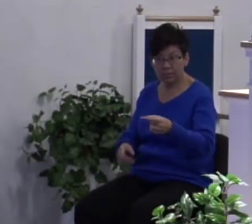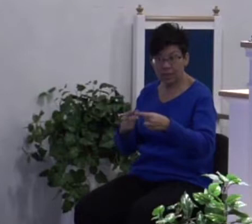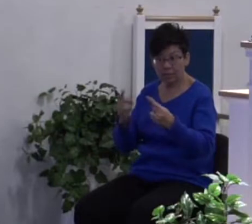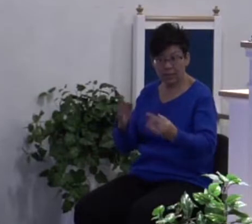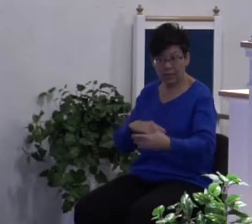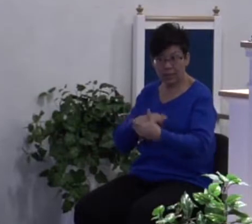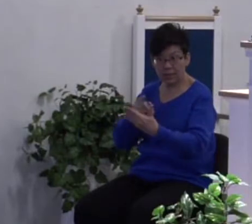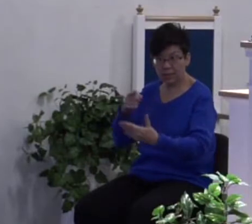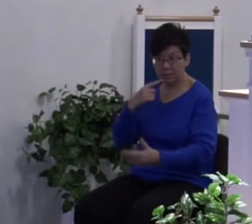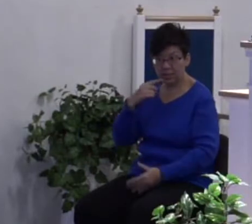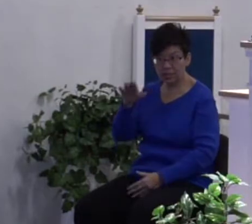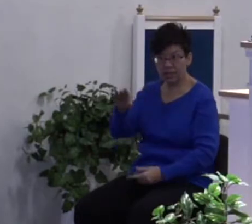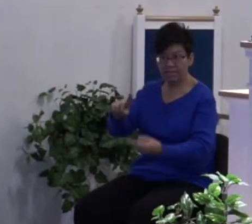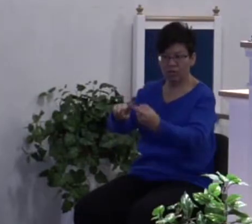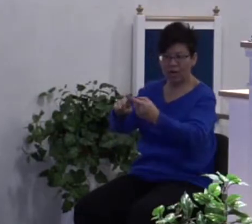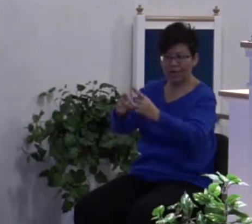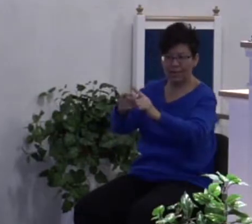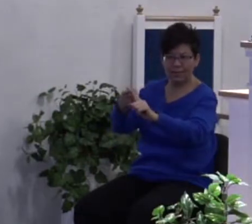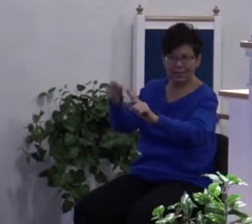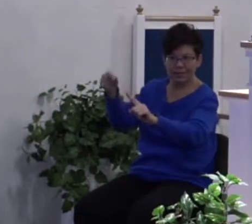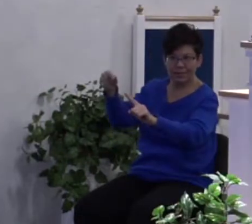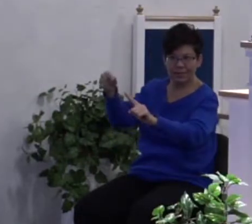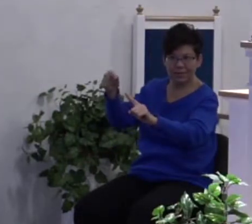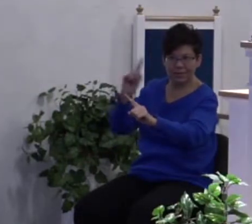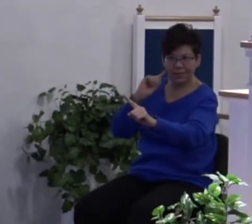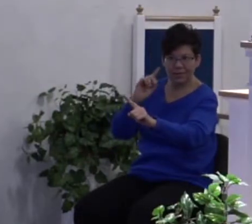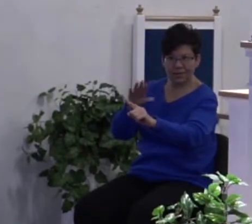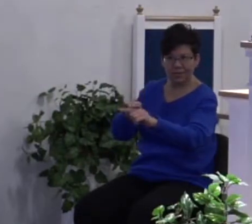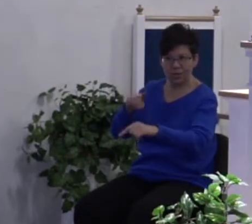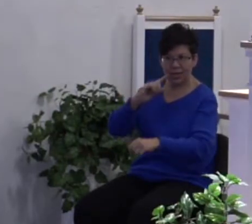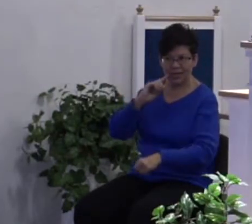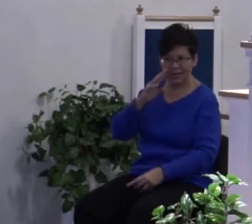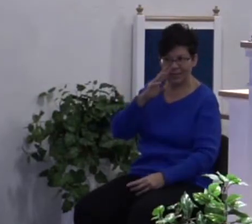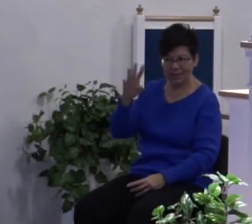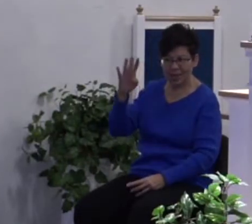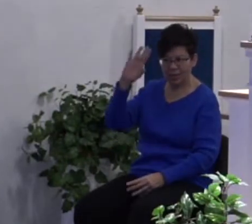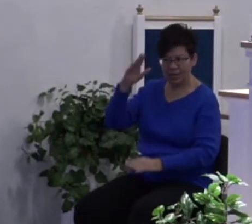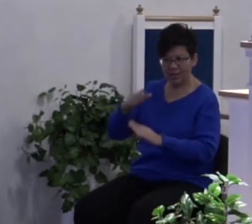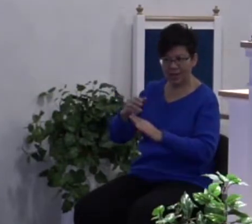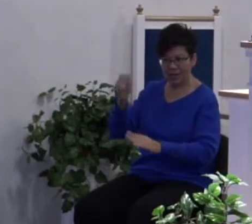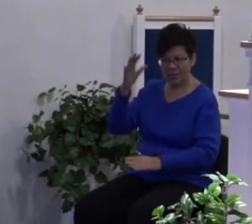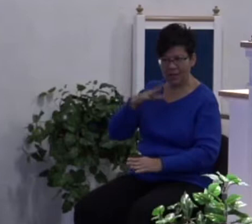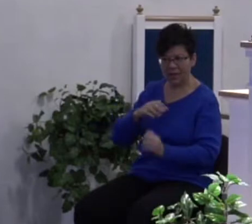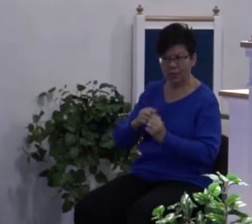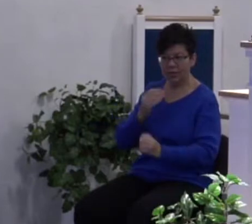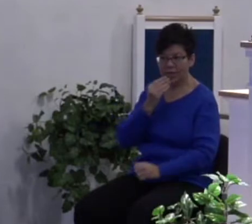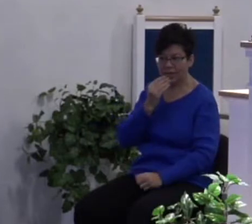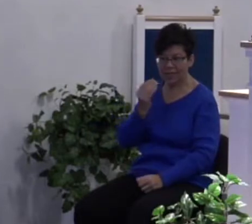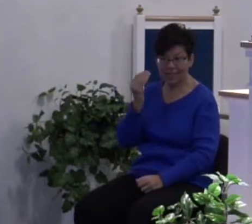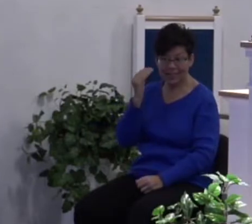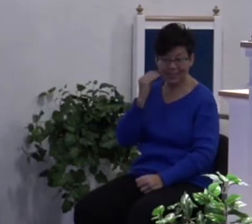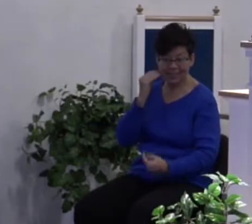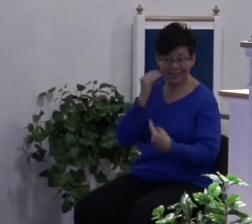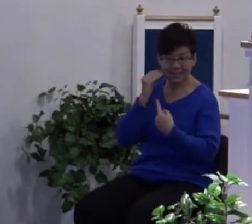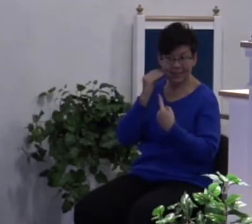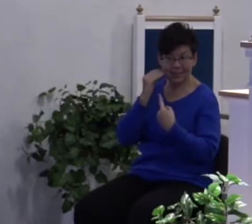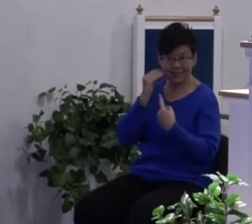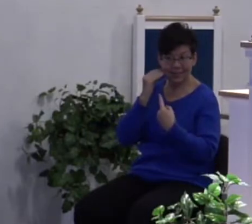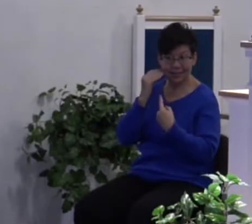friend betrayest thou the son of man with a kiss. He didn't tell him you wicked evil devil